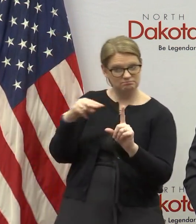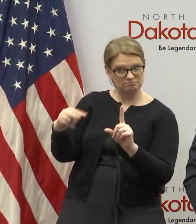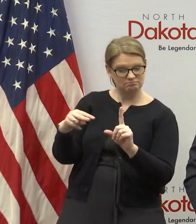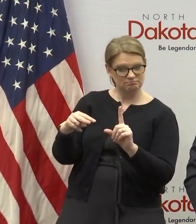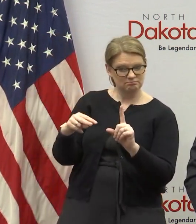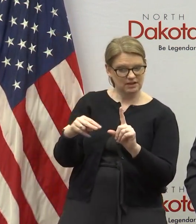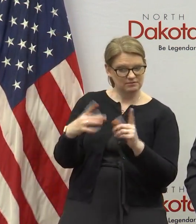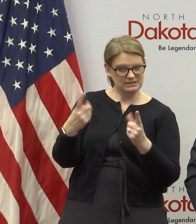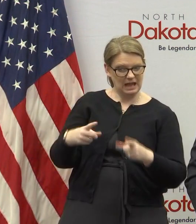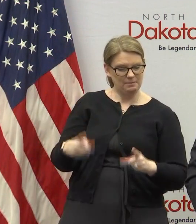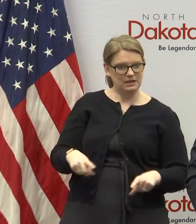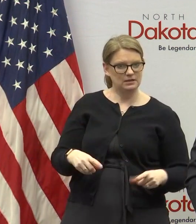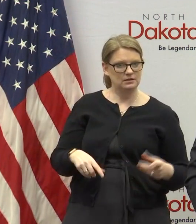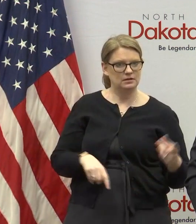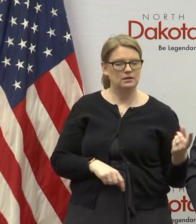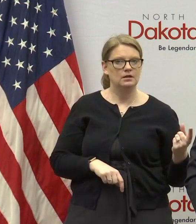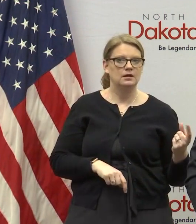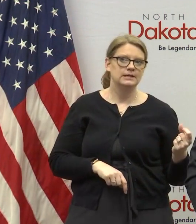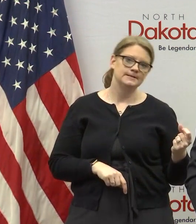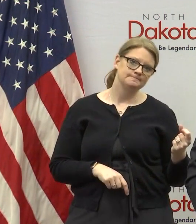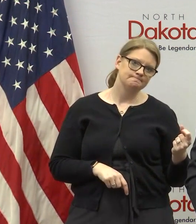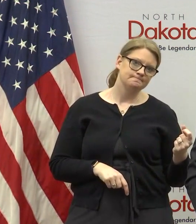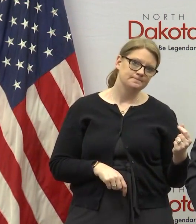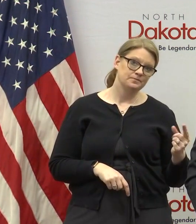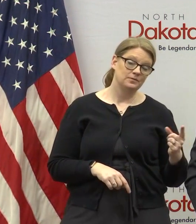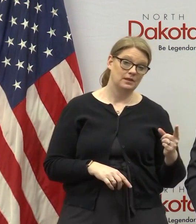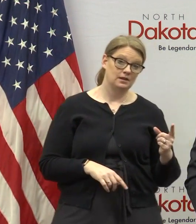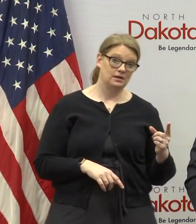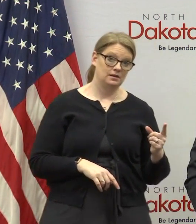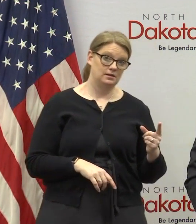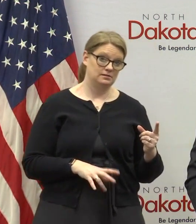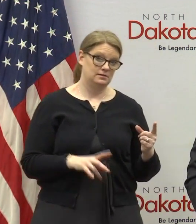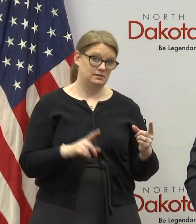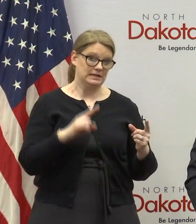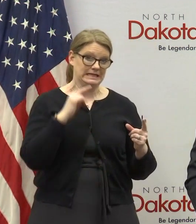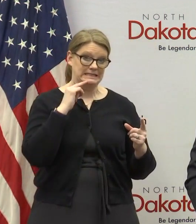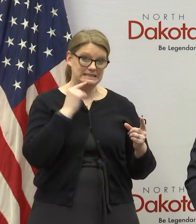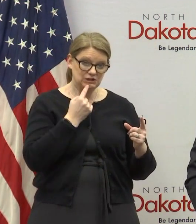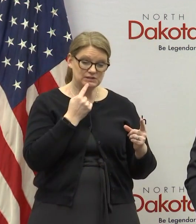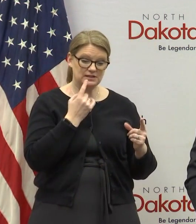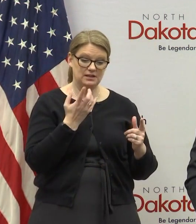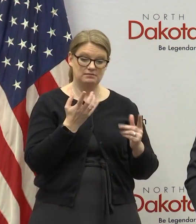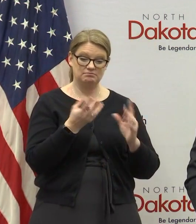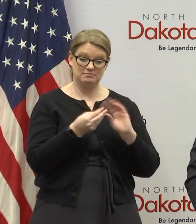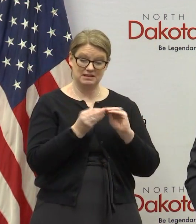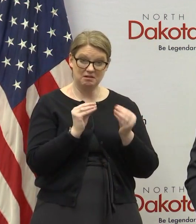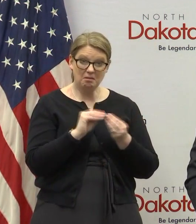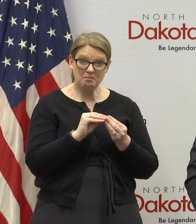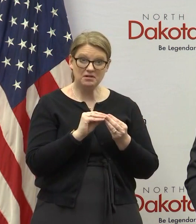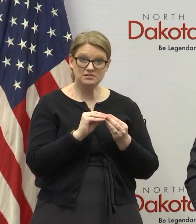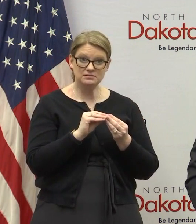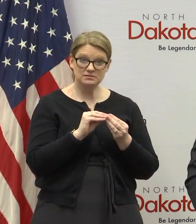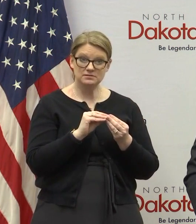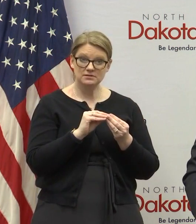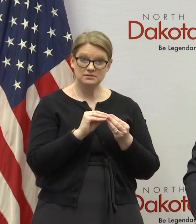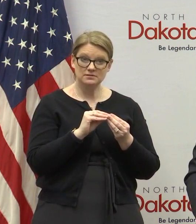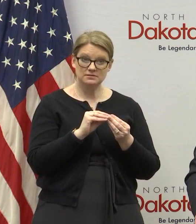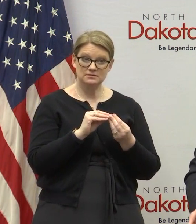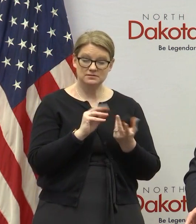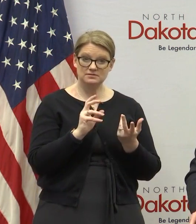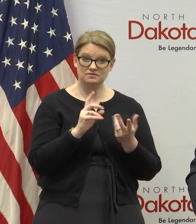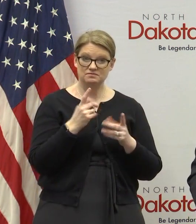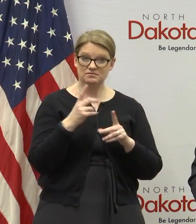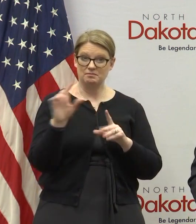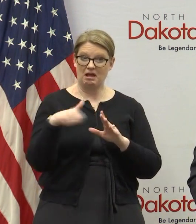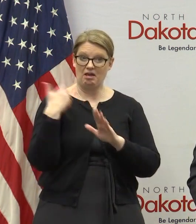i think that we have to take very seriously uh the numbers that we're seeing uh in other that are coming out of